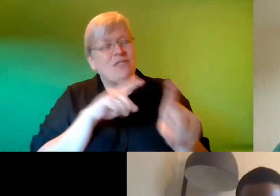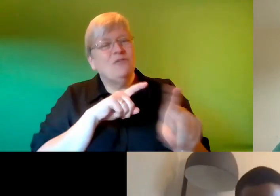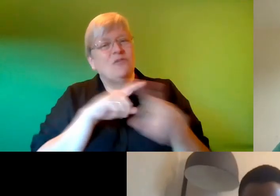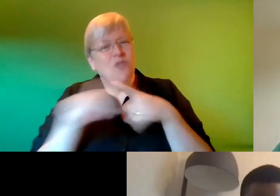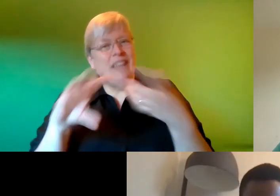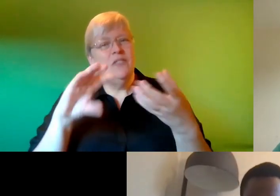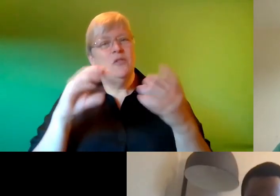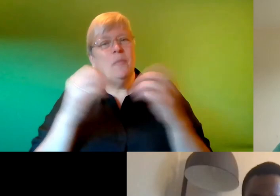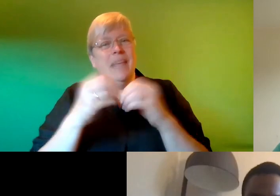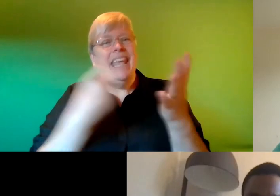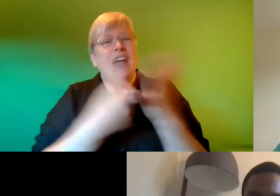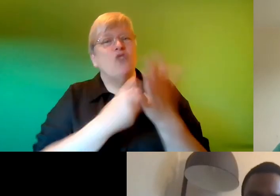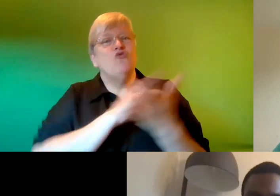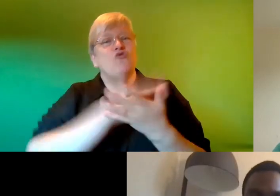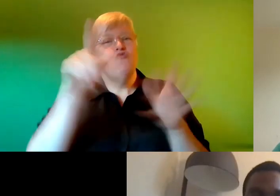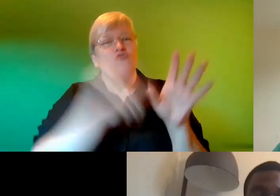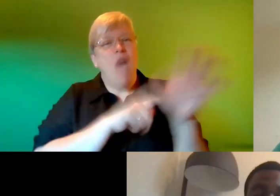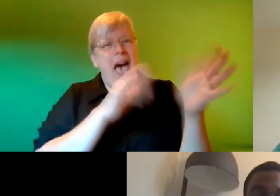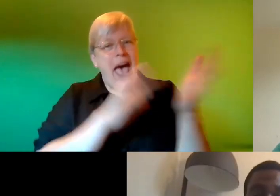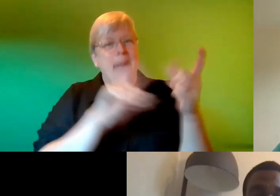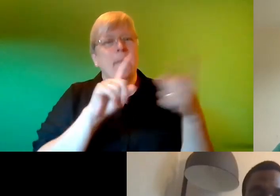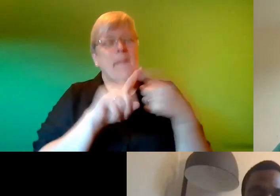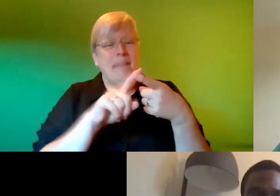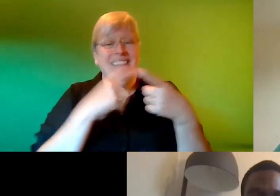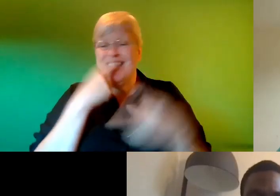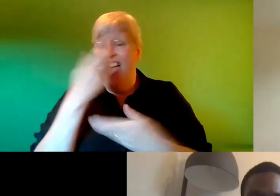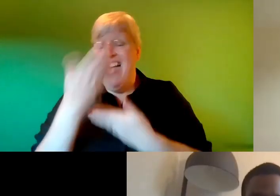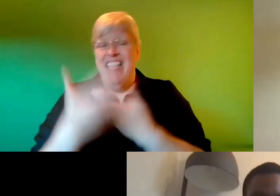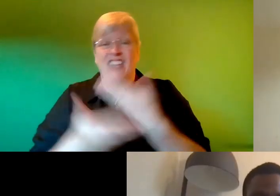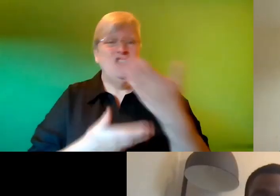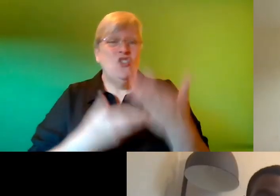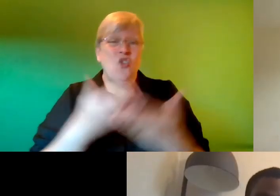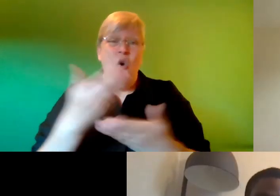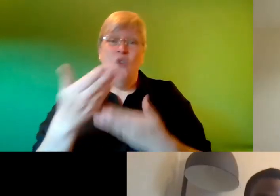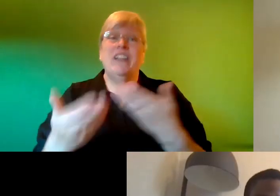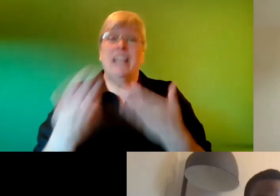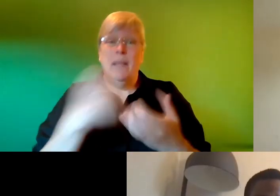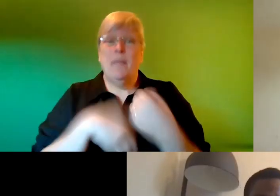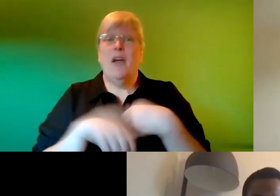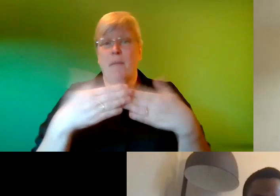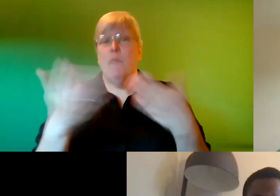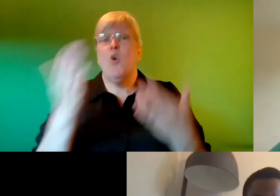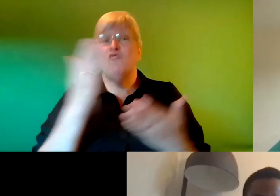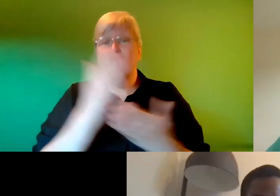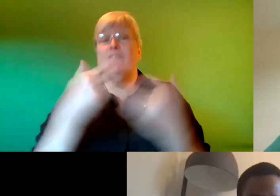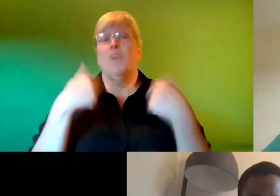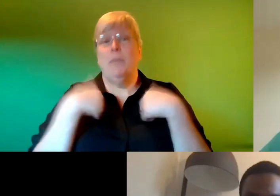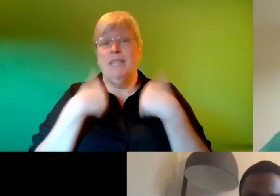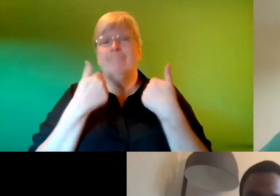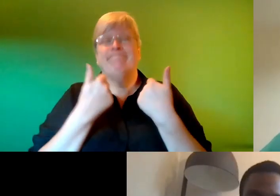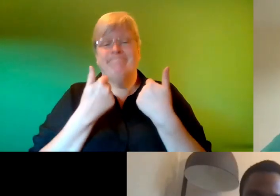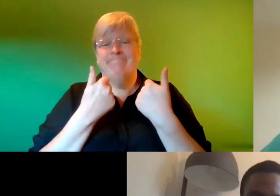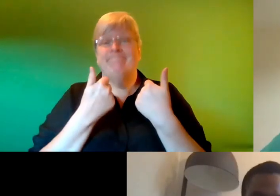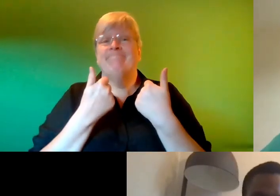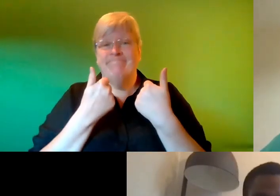rhyme and things like that just actually tell the story as it is which which has created more authentic i i think more authentic more real uh